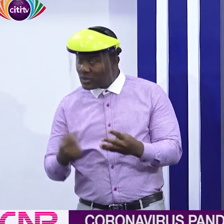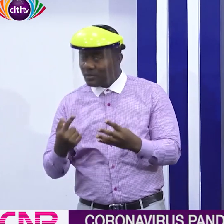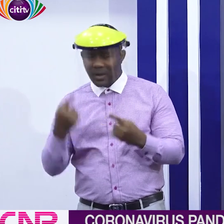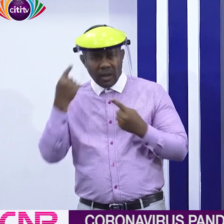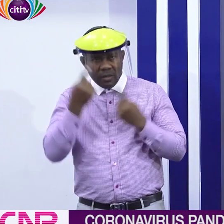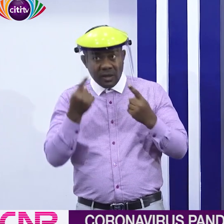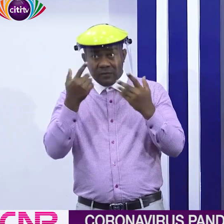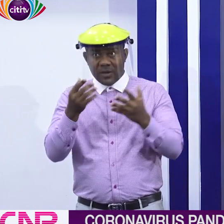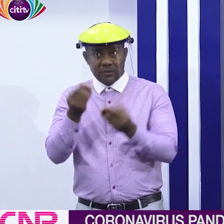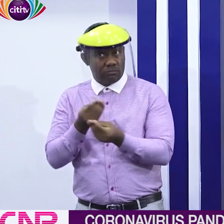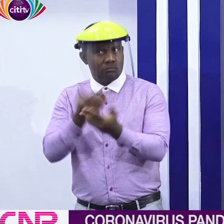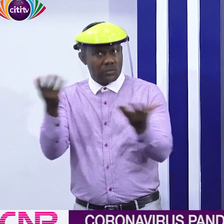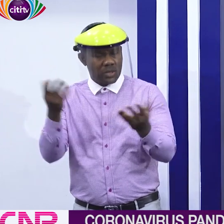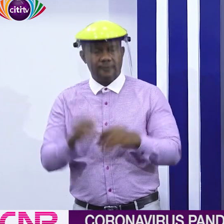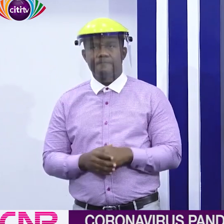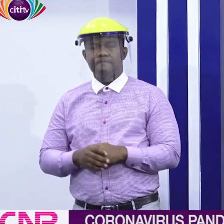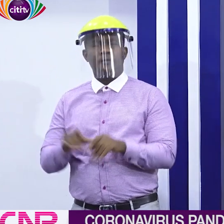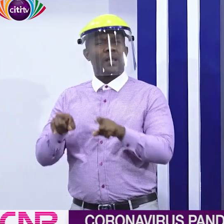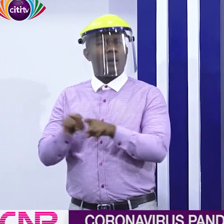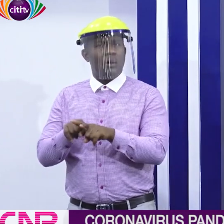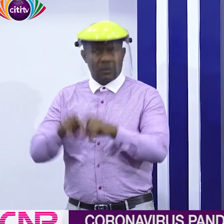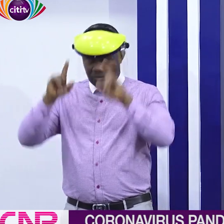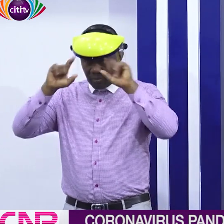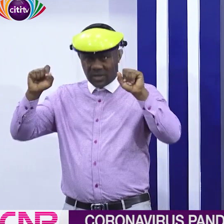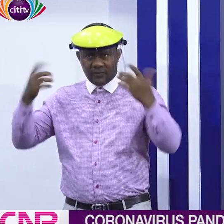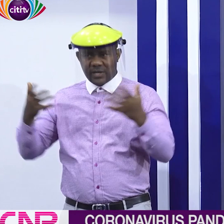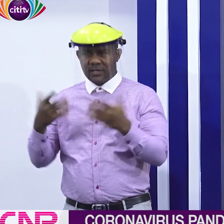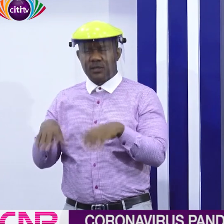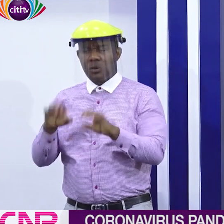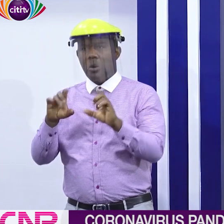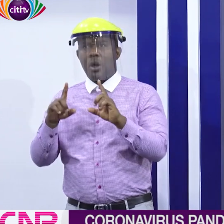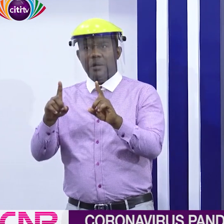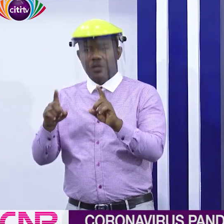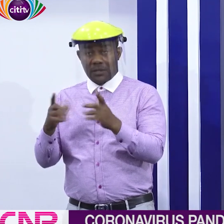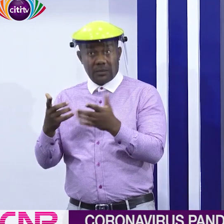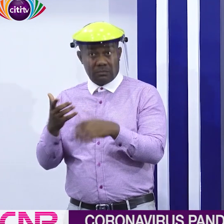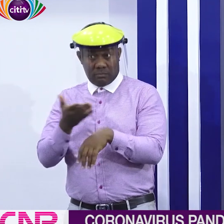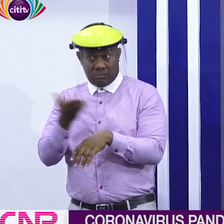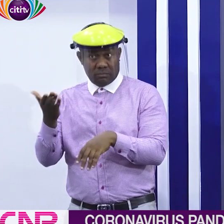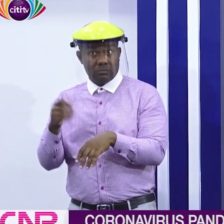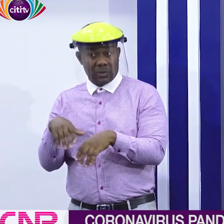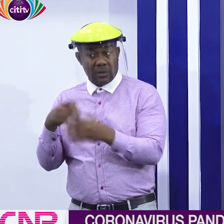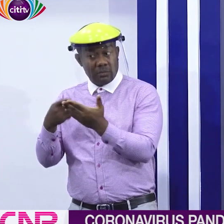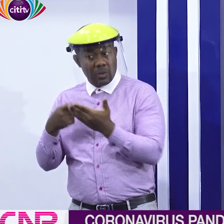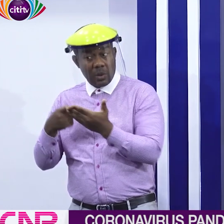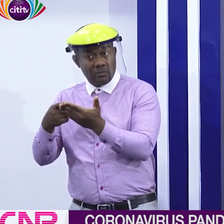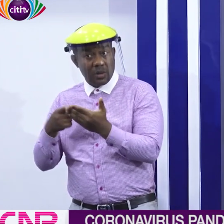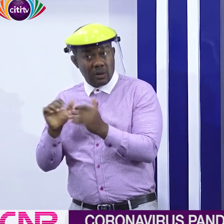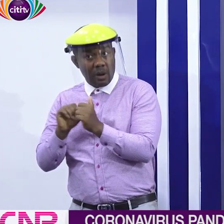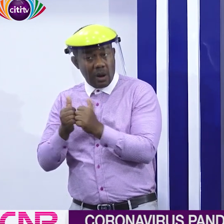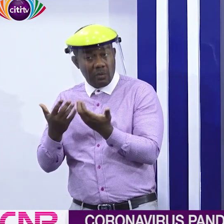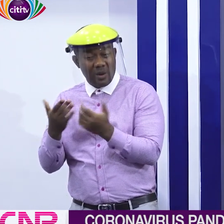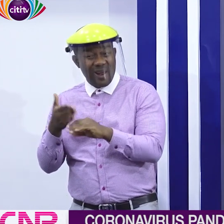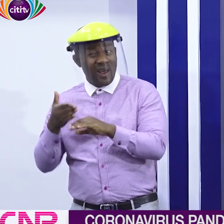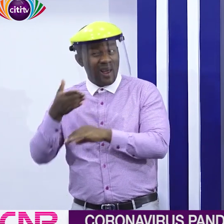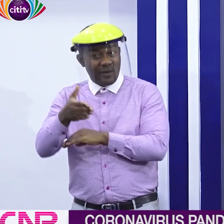consideration. The President has also commenced engagements with the education community on potential post